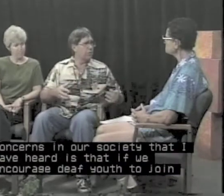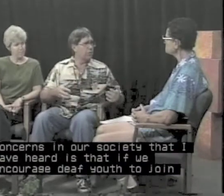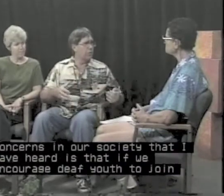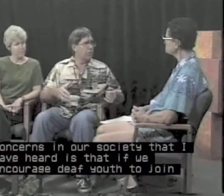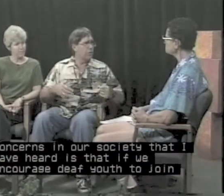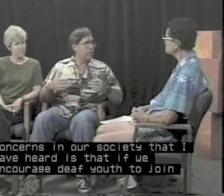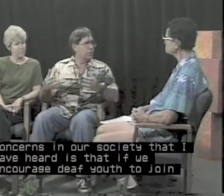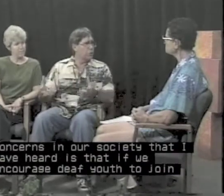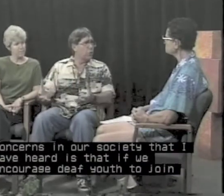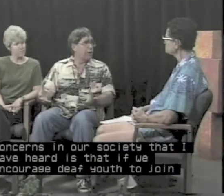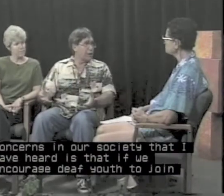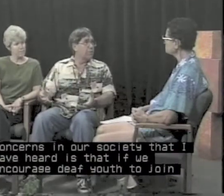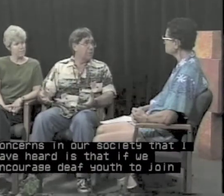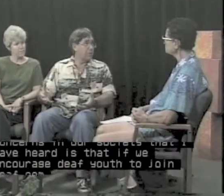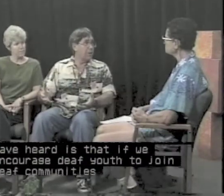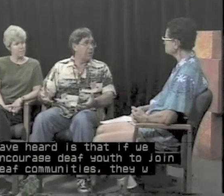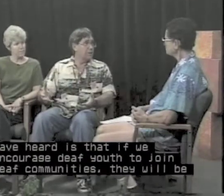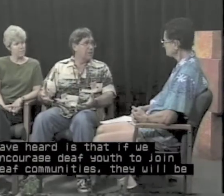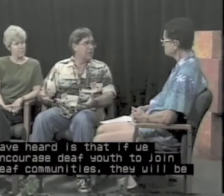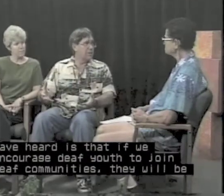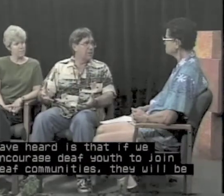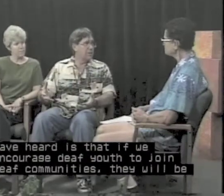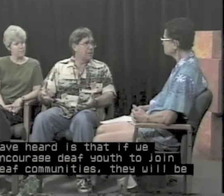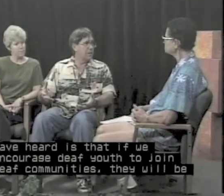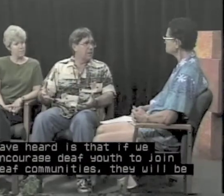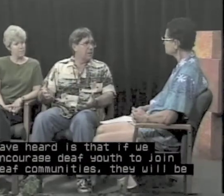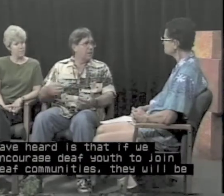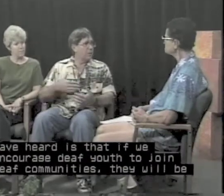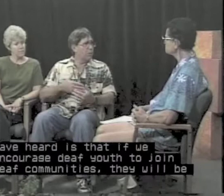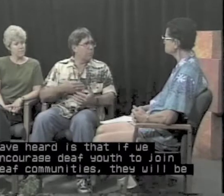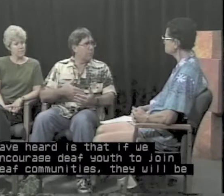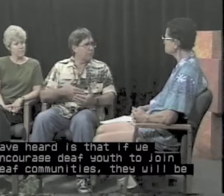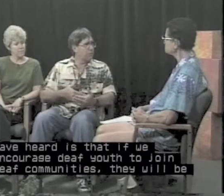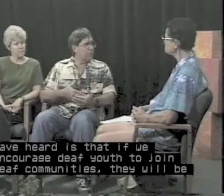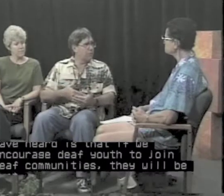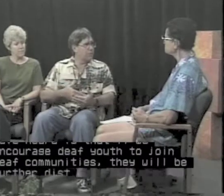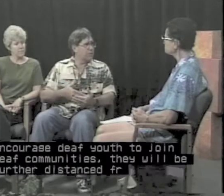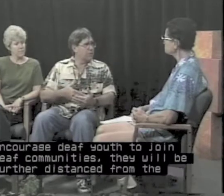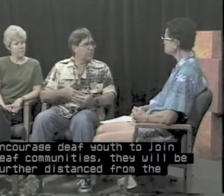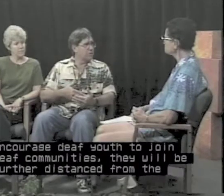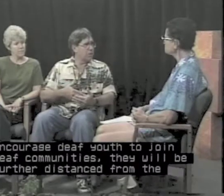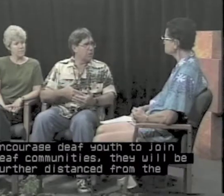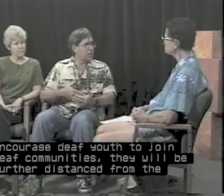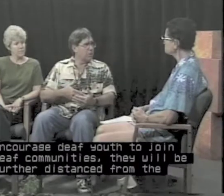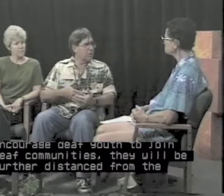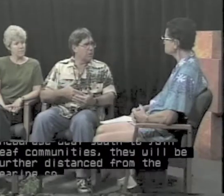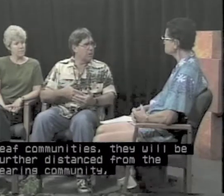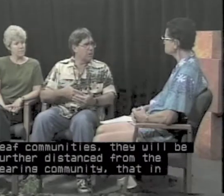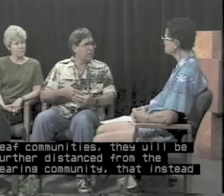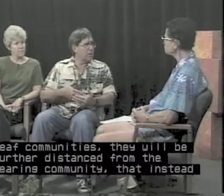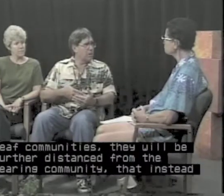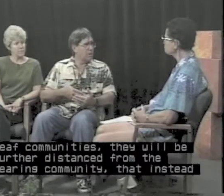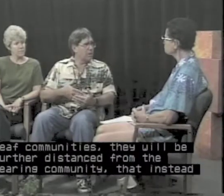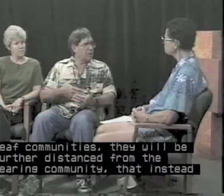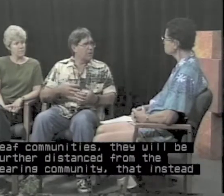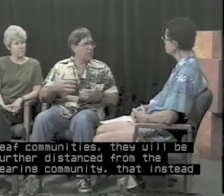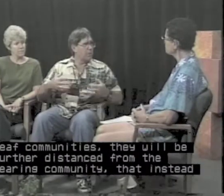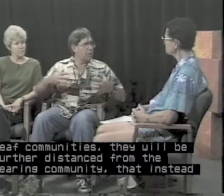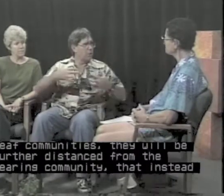to join deaf communities, they will be further distanced from the hearing community. That instead of building